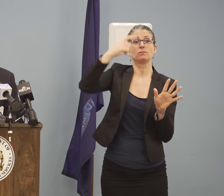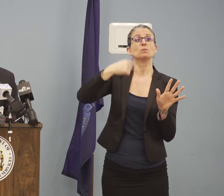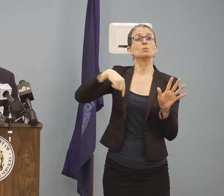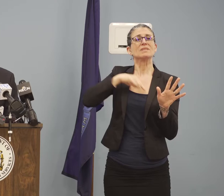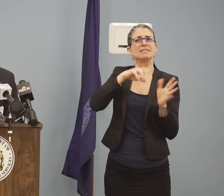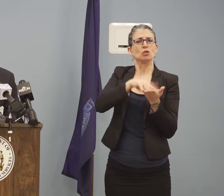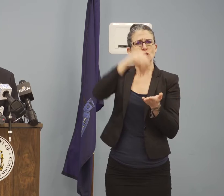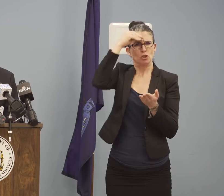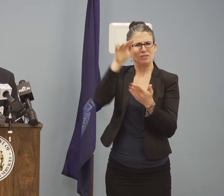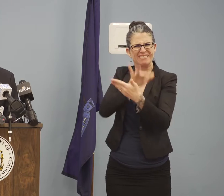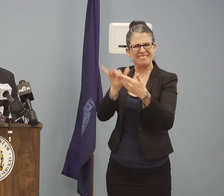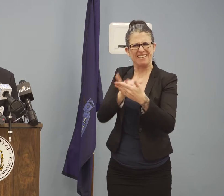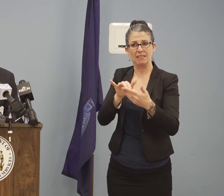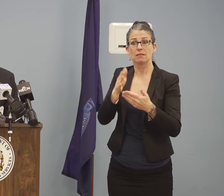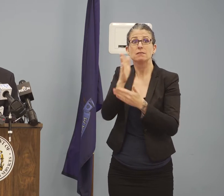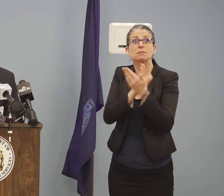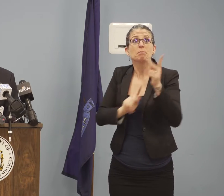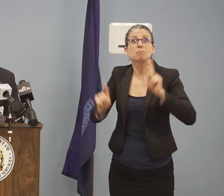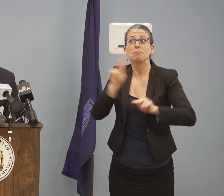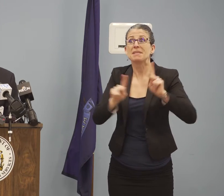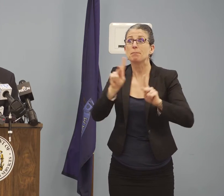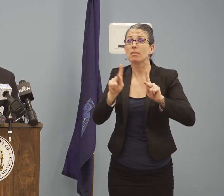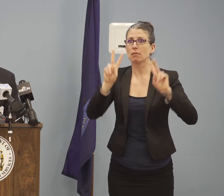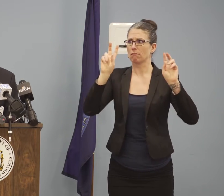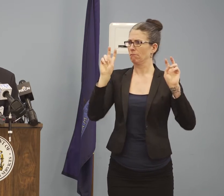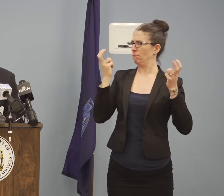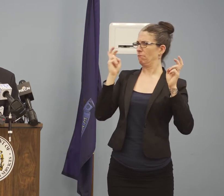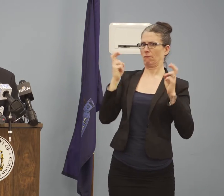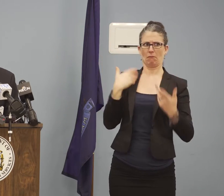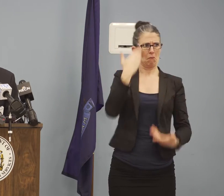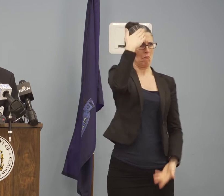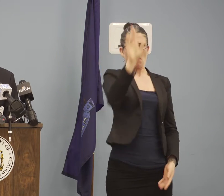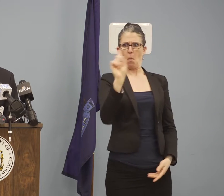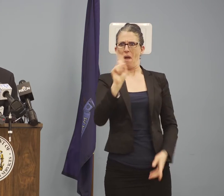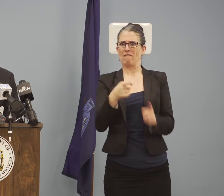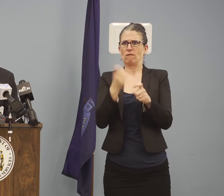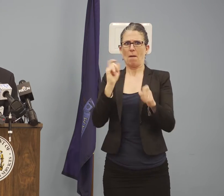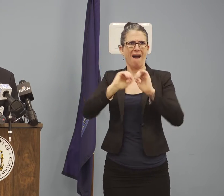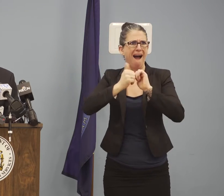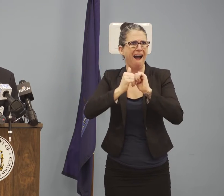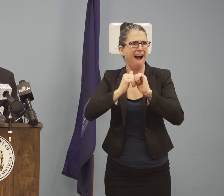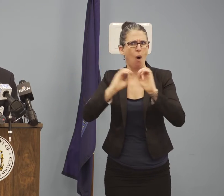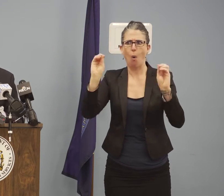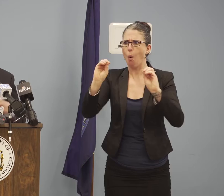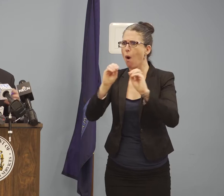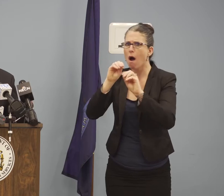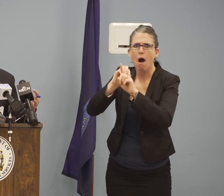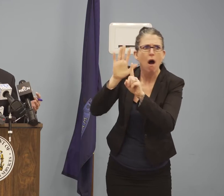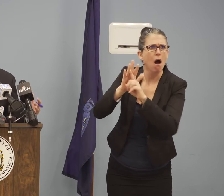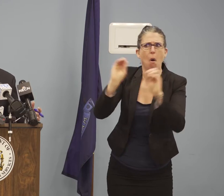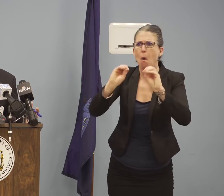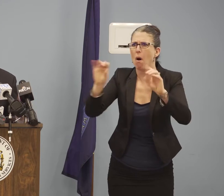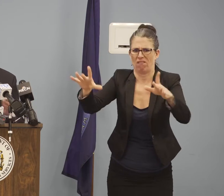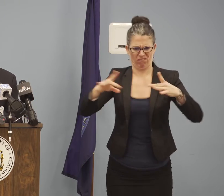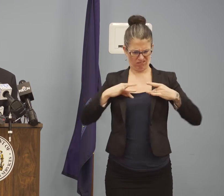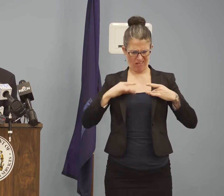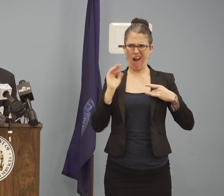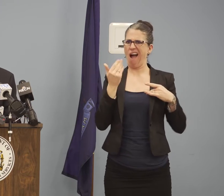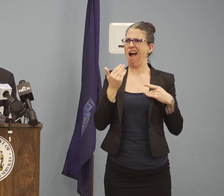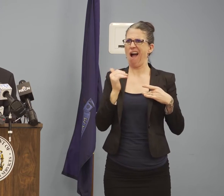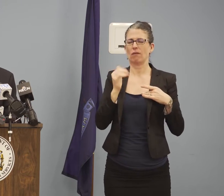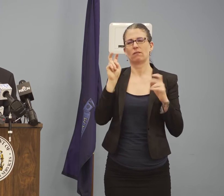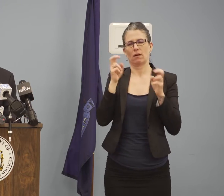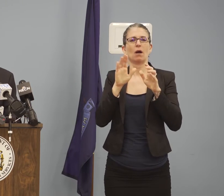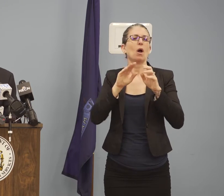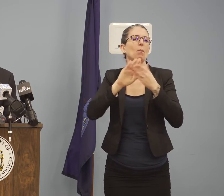looking at on an hour-by-hour basis. And we will continue to keep everyone updated on how the mild versus